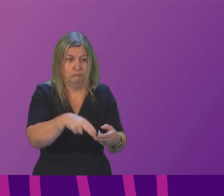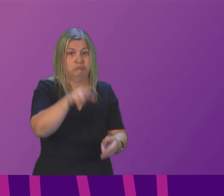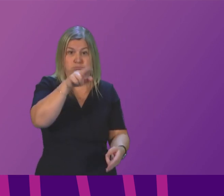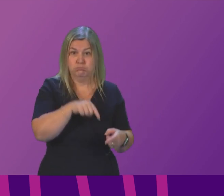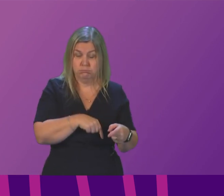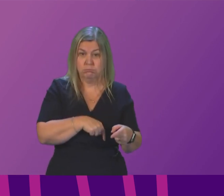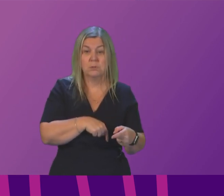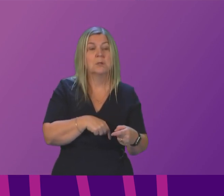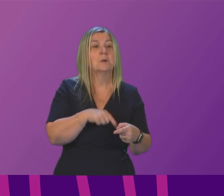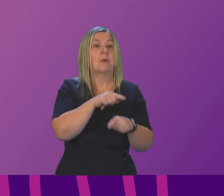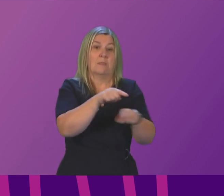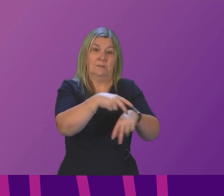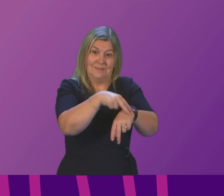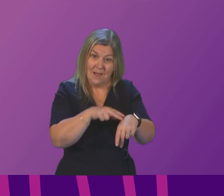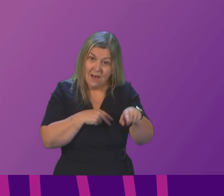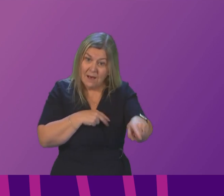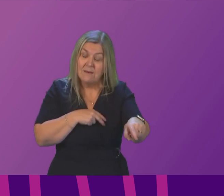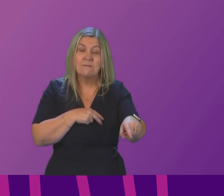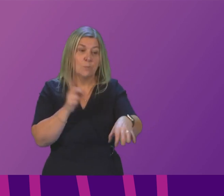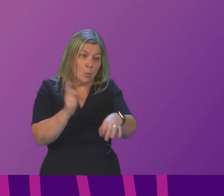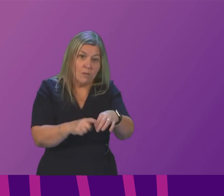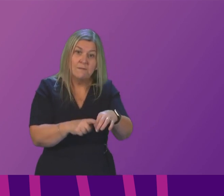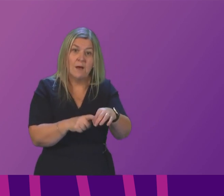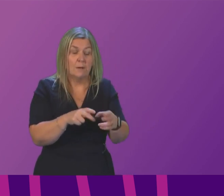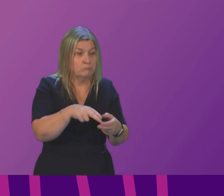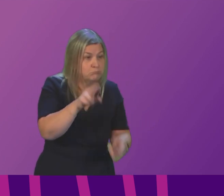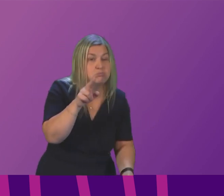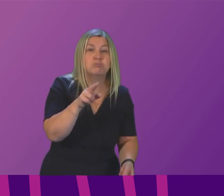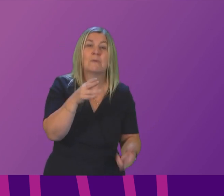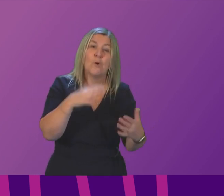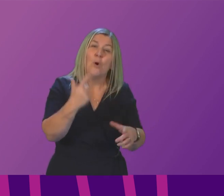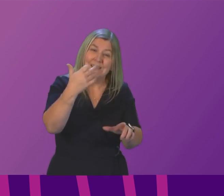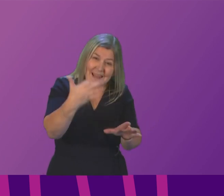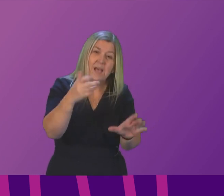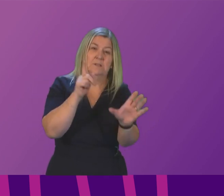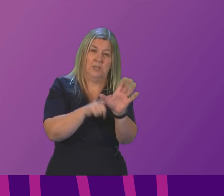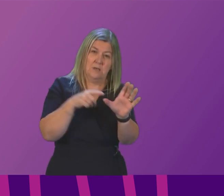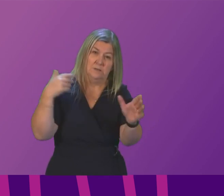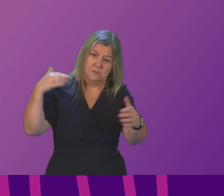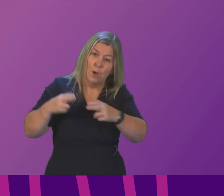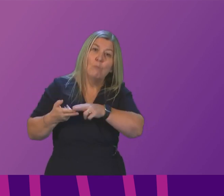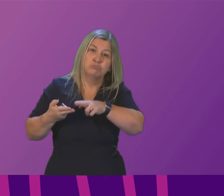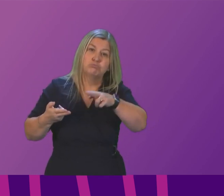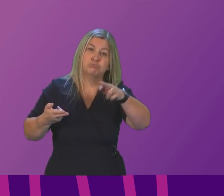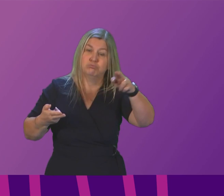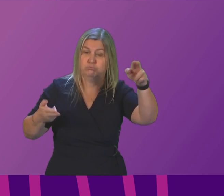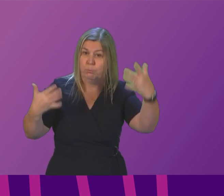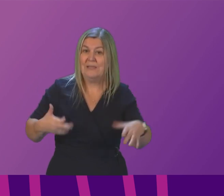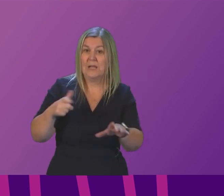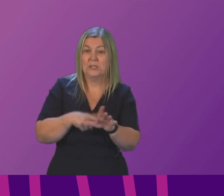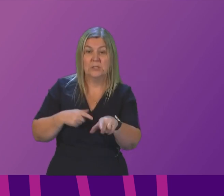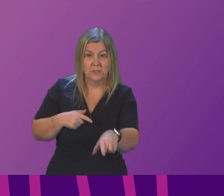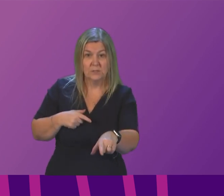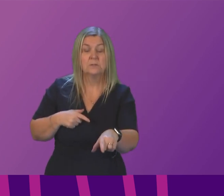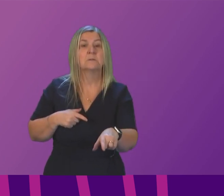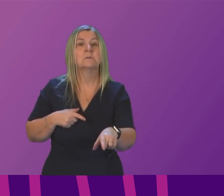qualified nursing and midwifery staff working in our NHS has increased now for nine consecutive years we have got a higher per